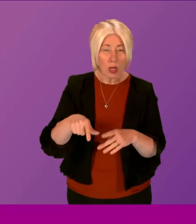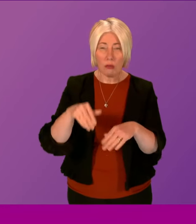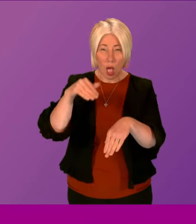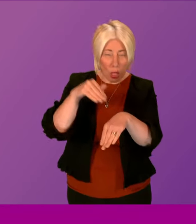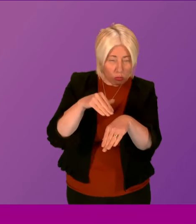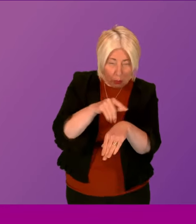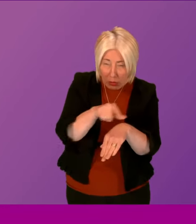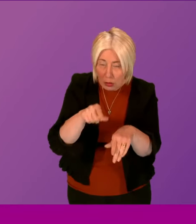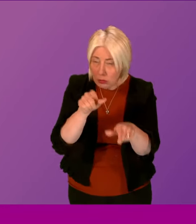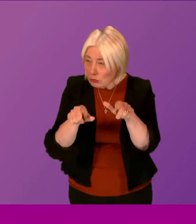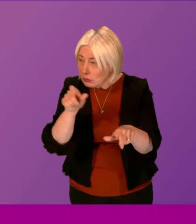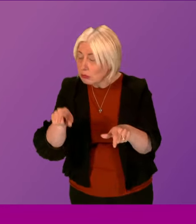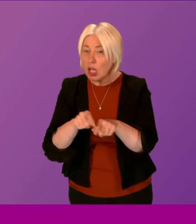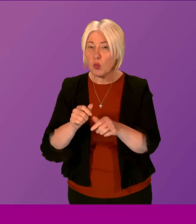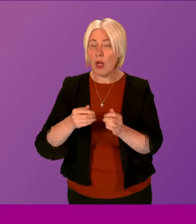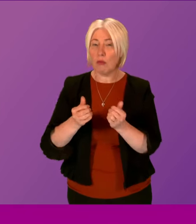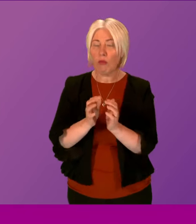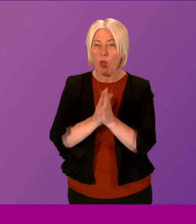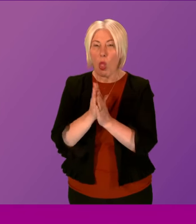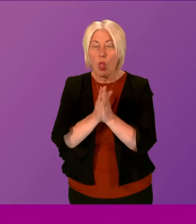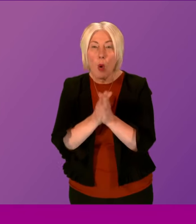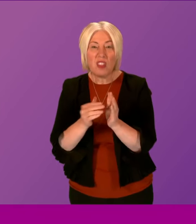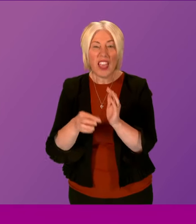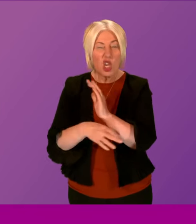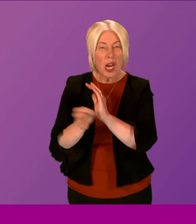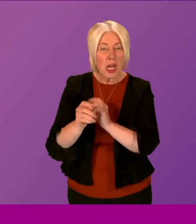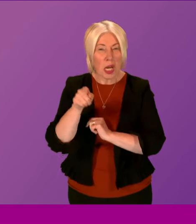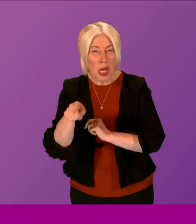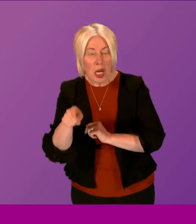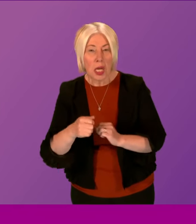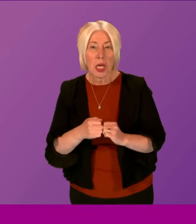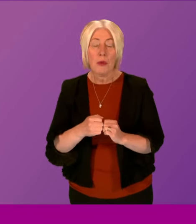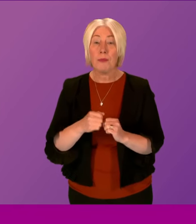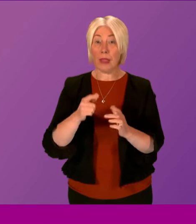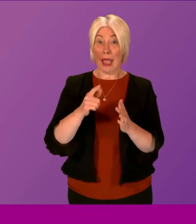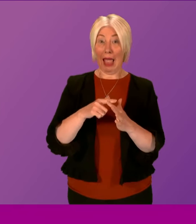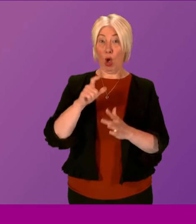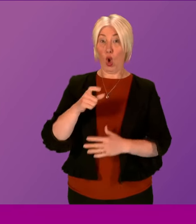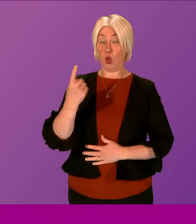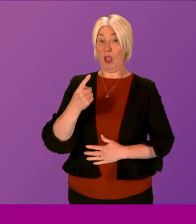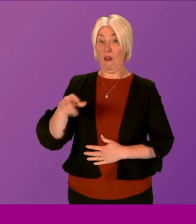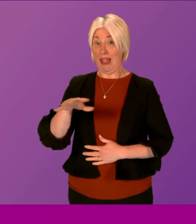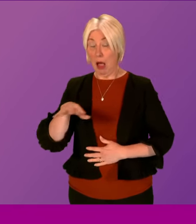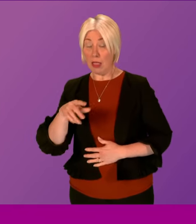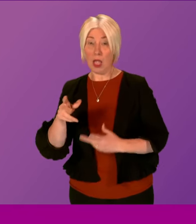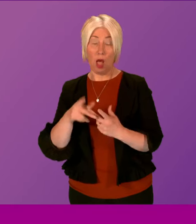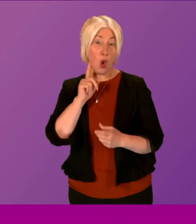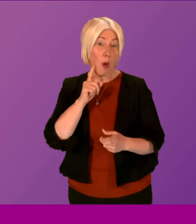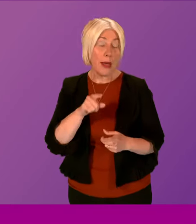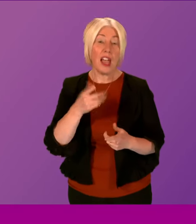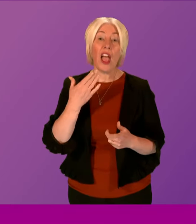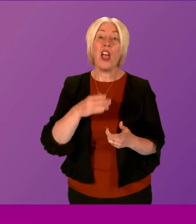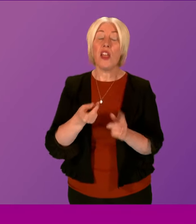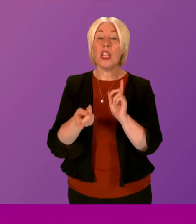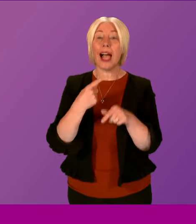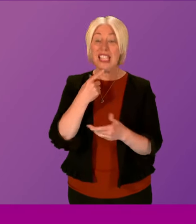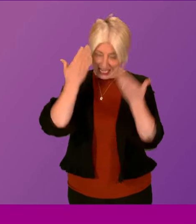and the motivation. Emma Caldwell's family and many other women who were attacked need answers now, not